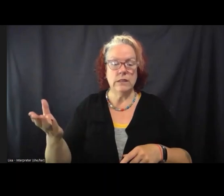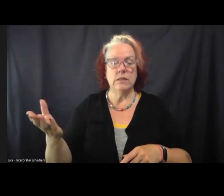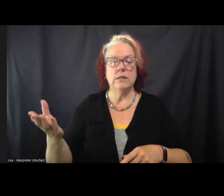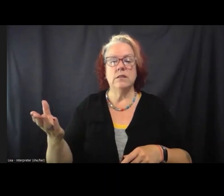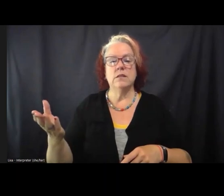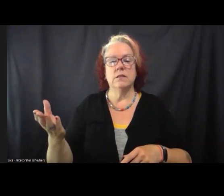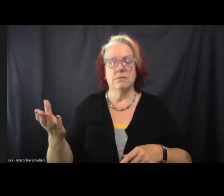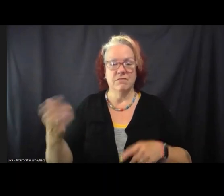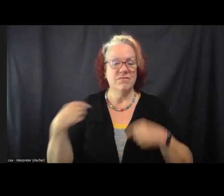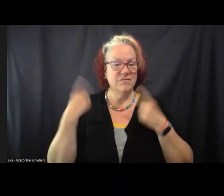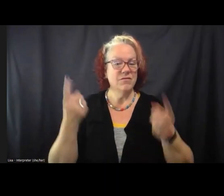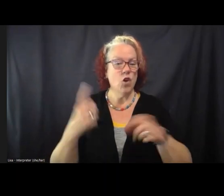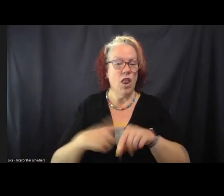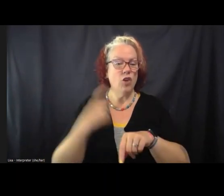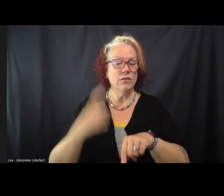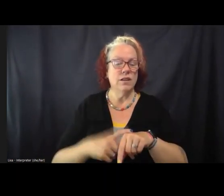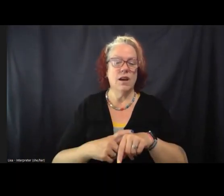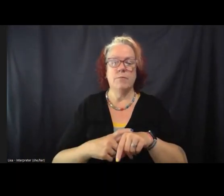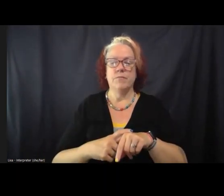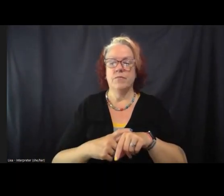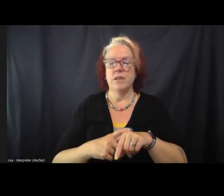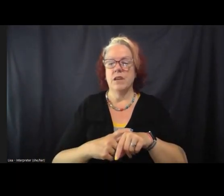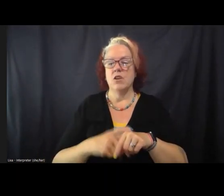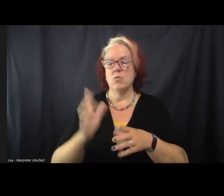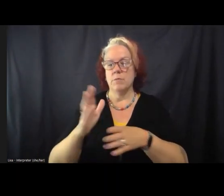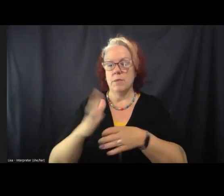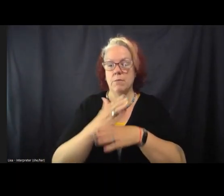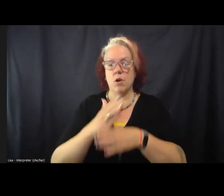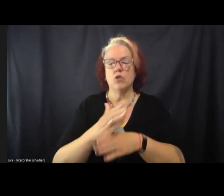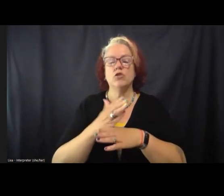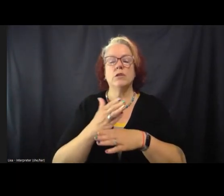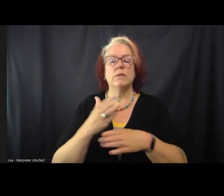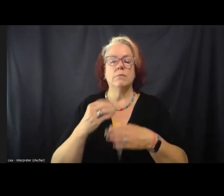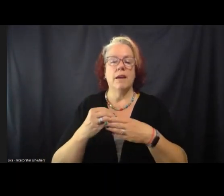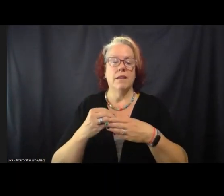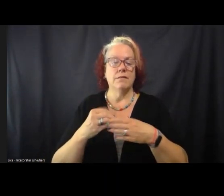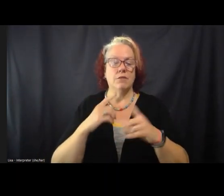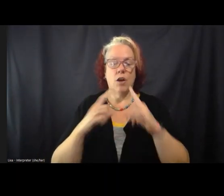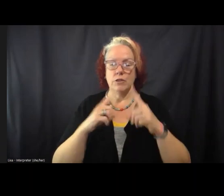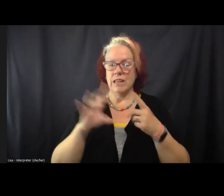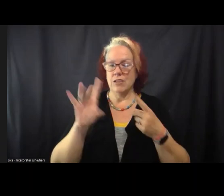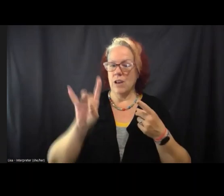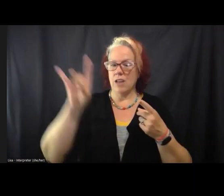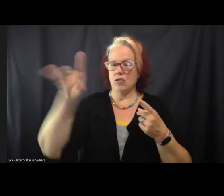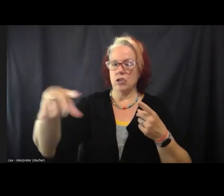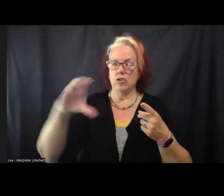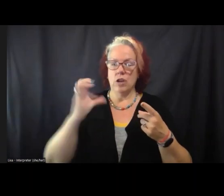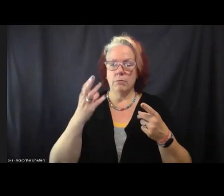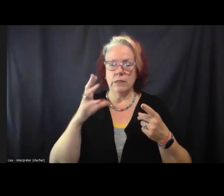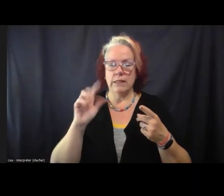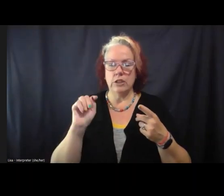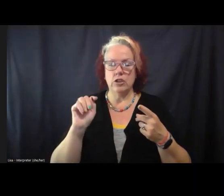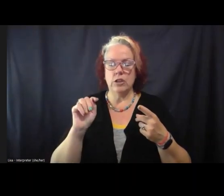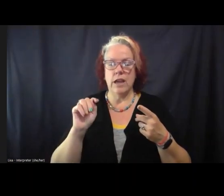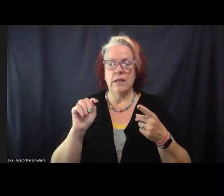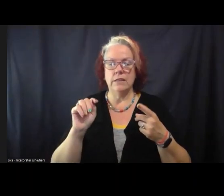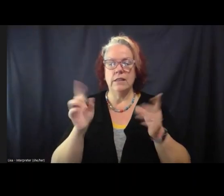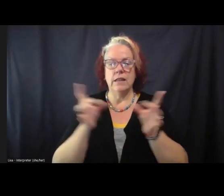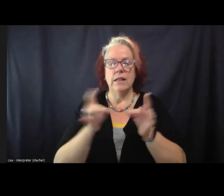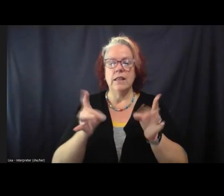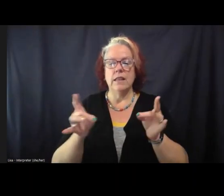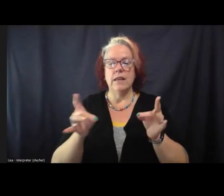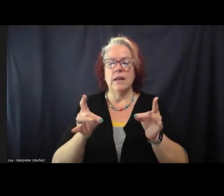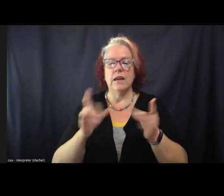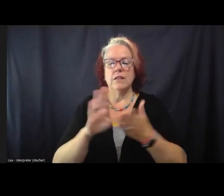long, long time. We've been in partnership and conversation. And I just dropped in the chat a document that Critical